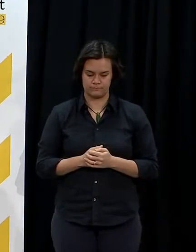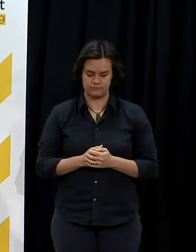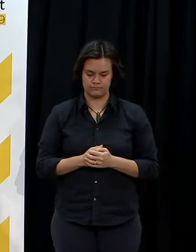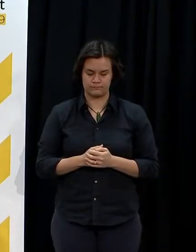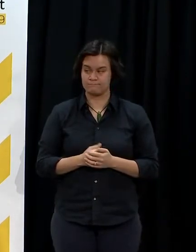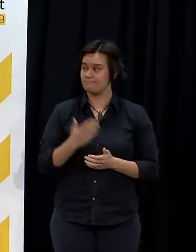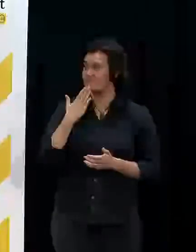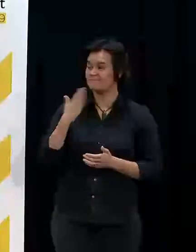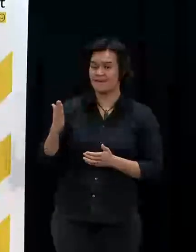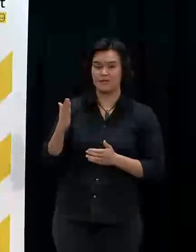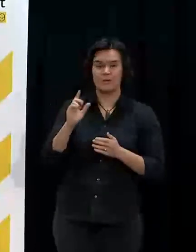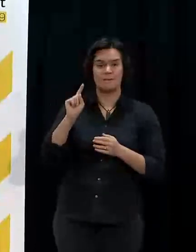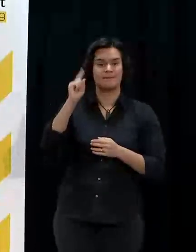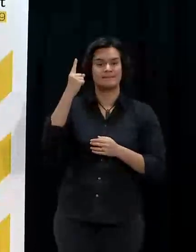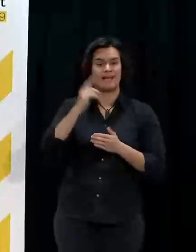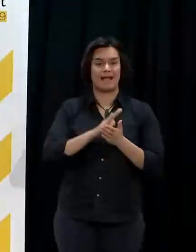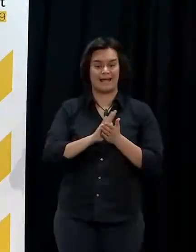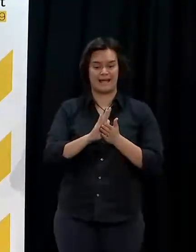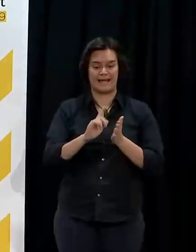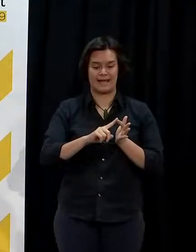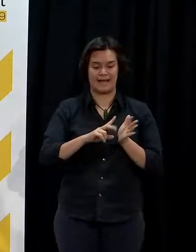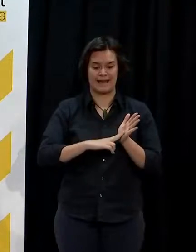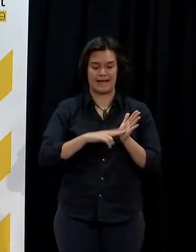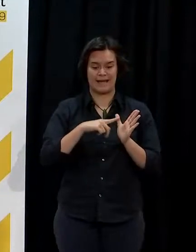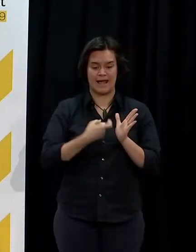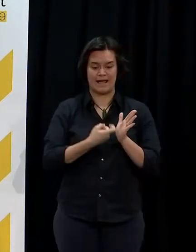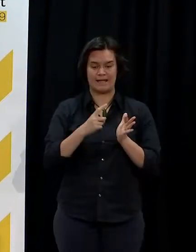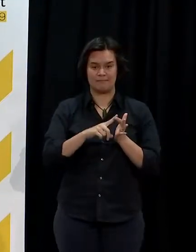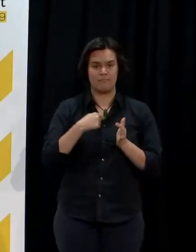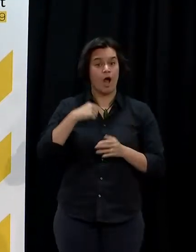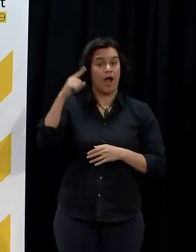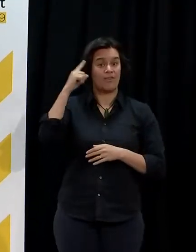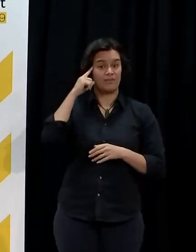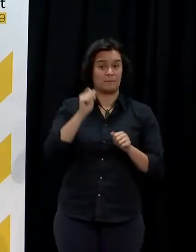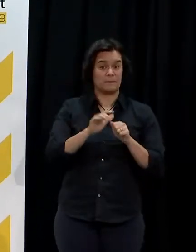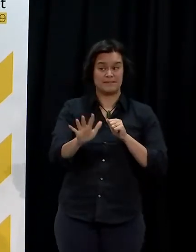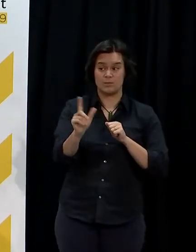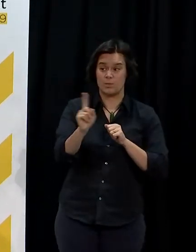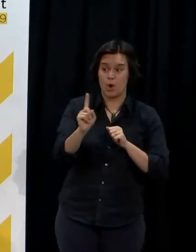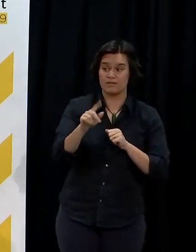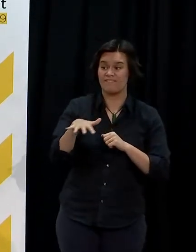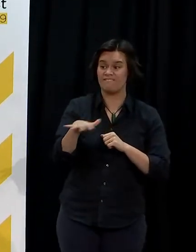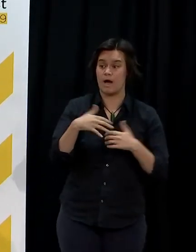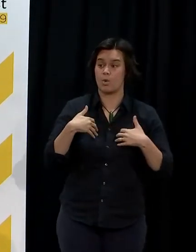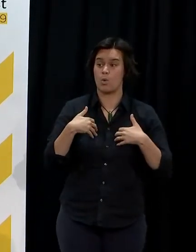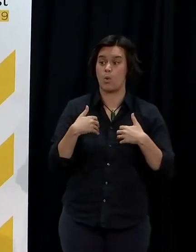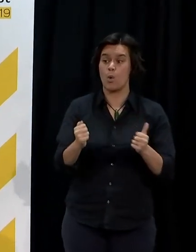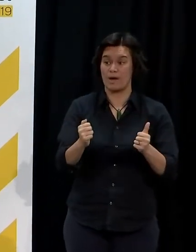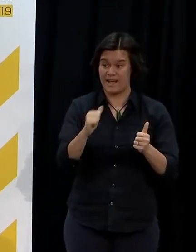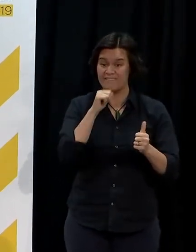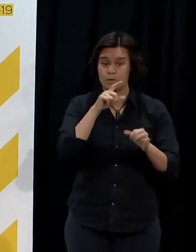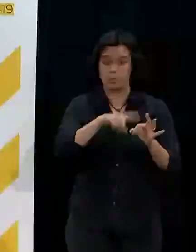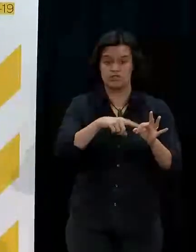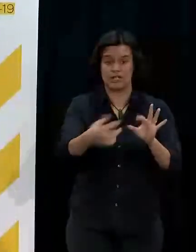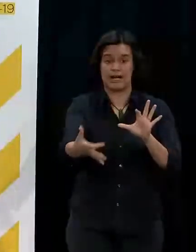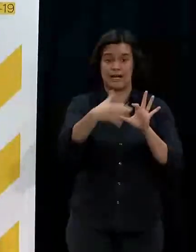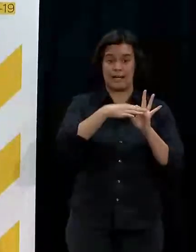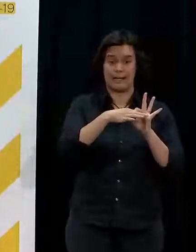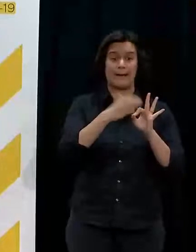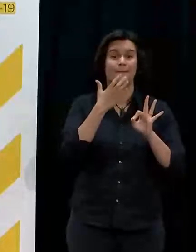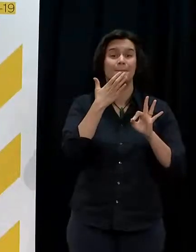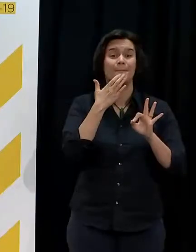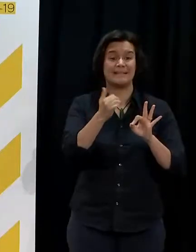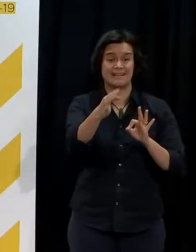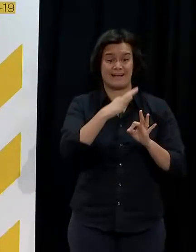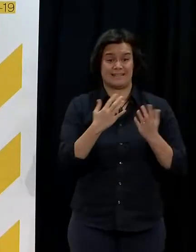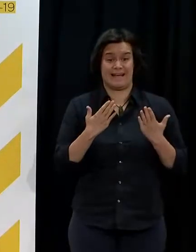Thank you, Minister. What I might do is if we have questions on the whānau ora announcement, can I bring those forward